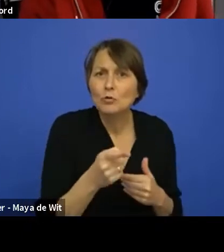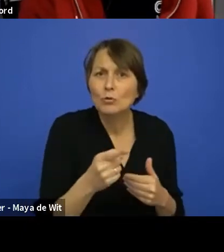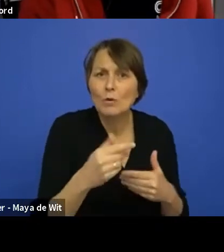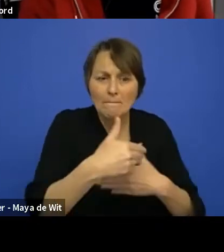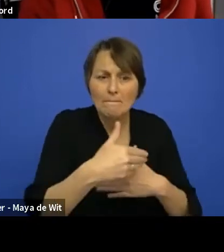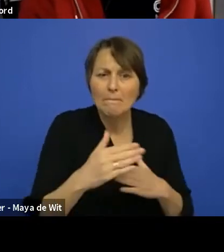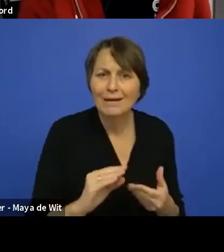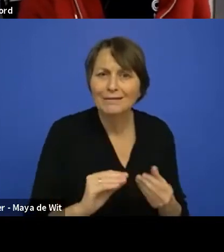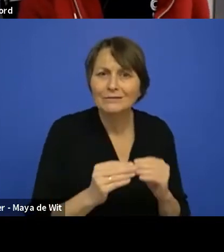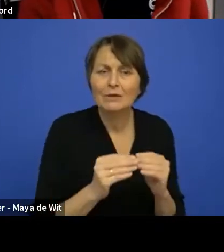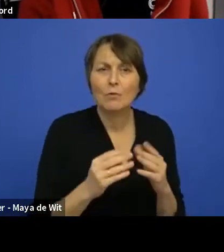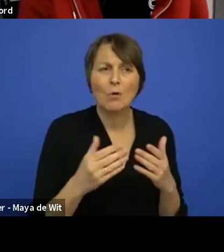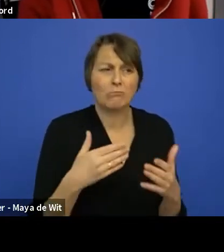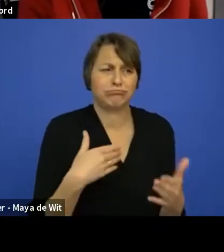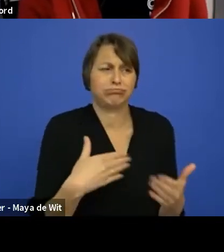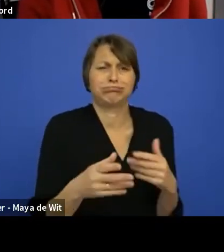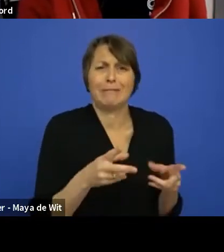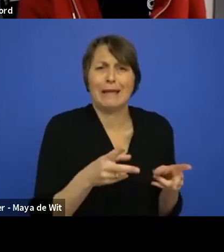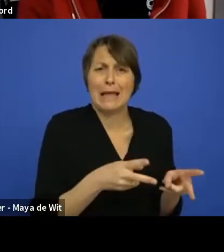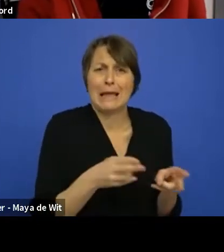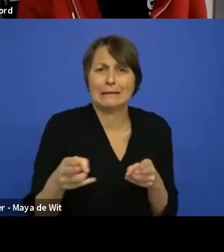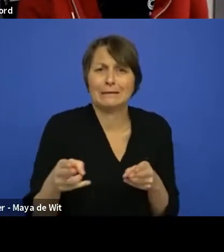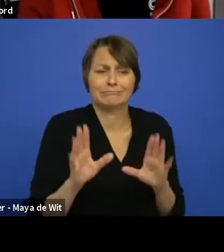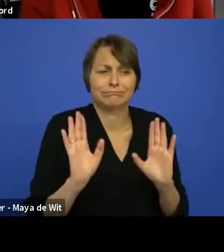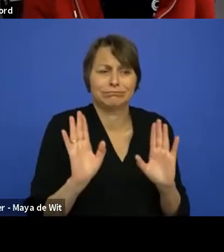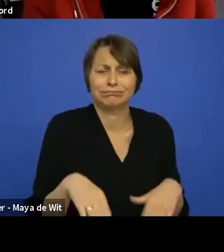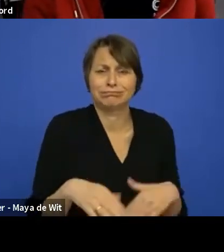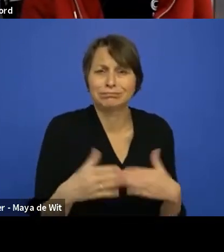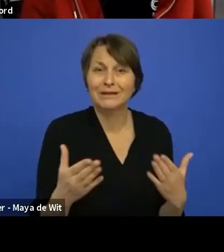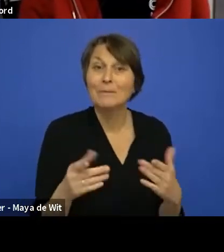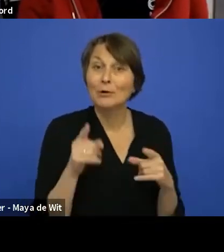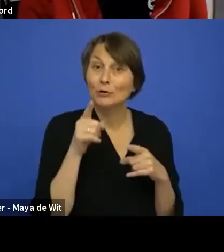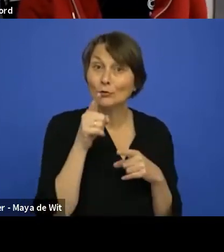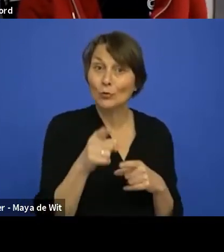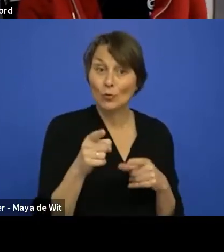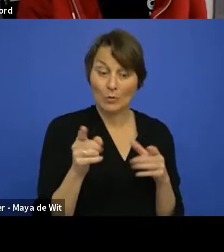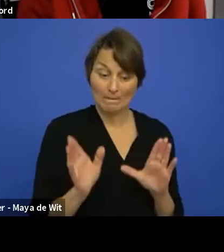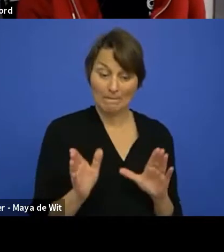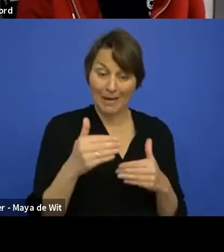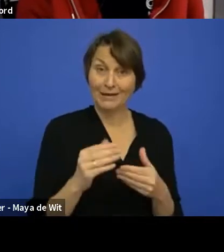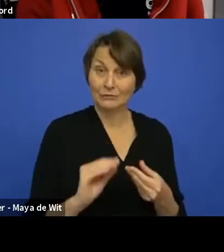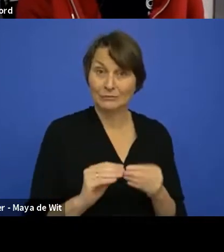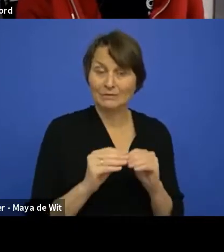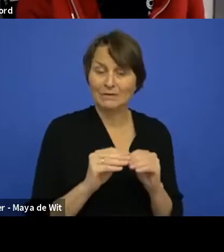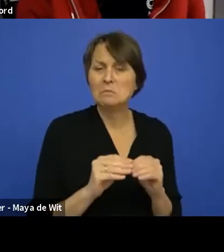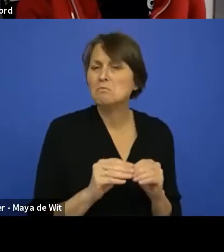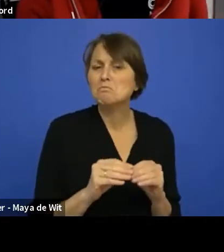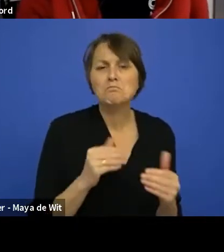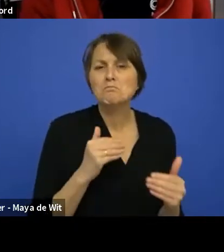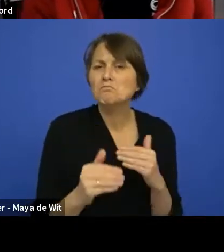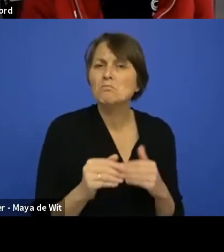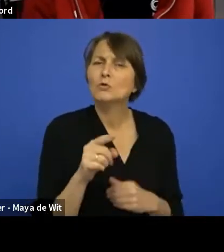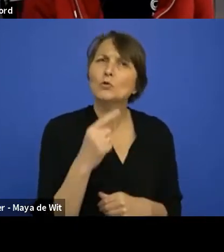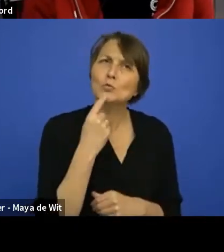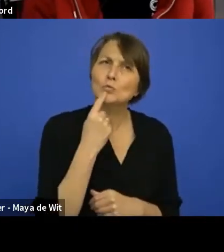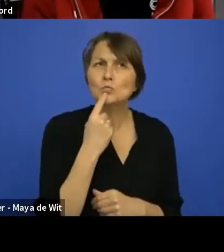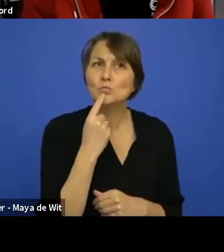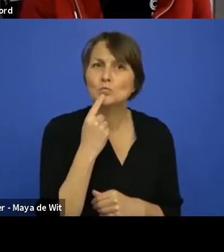but, uh, if, if you're a developer or a package developer, it doesn't really matter to you, uh, what framework back office uses, uh, cause